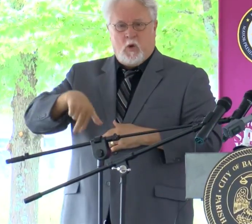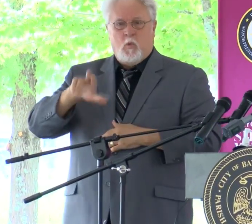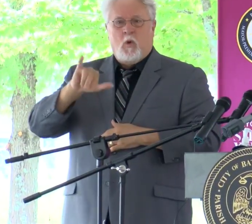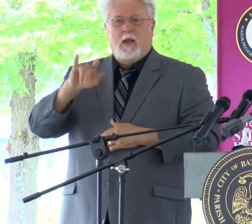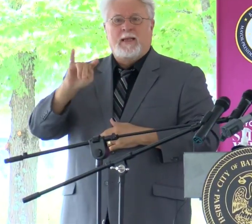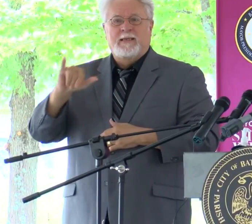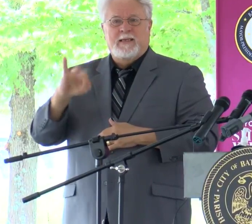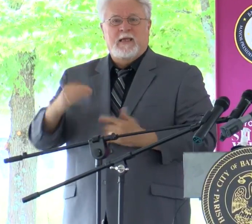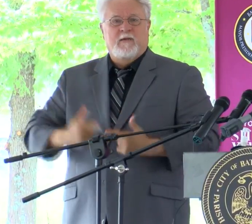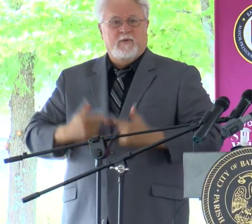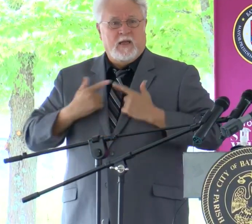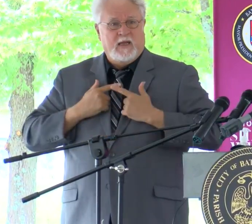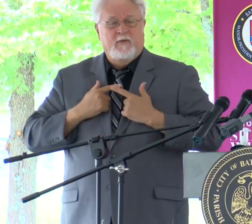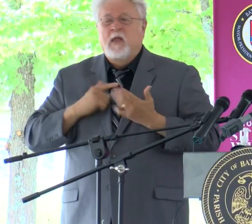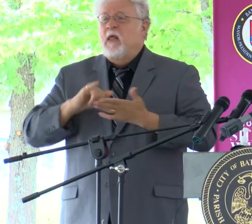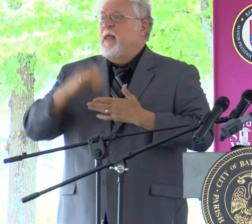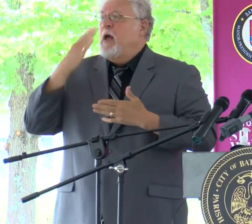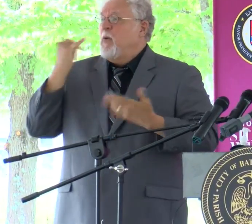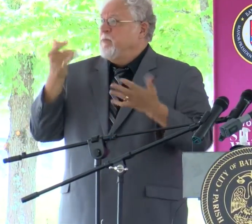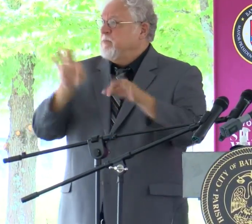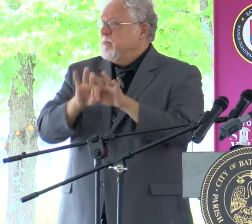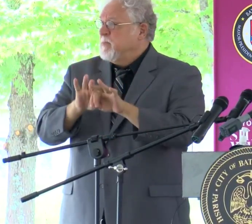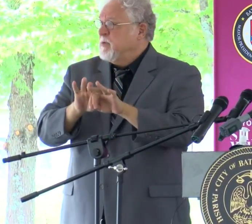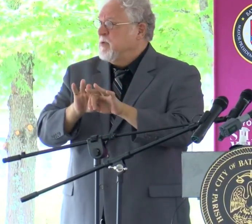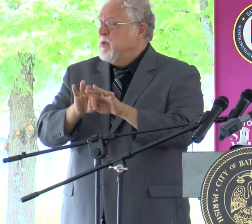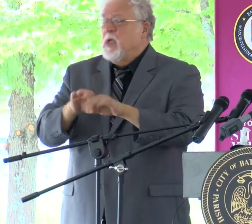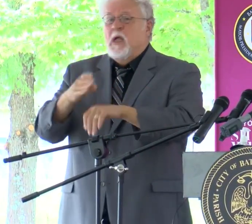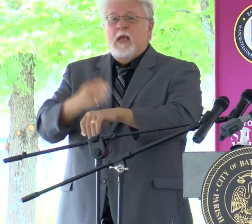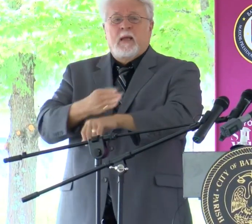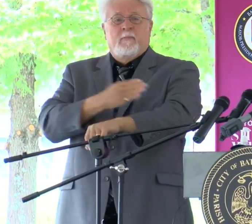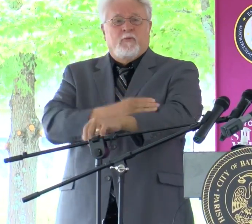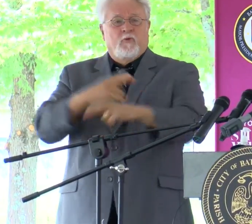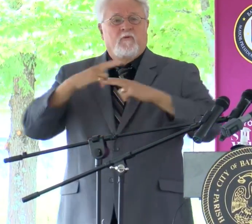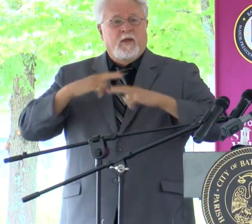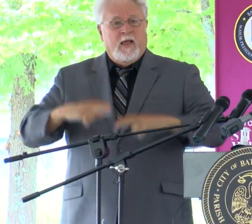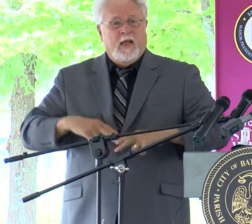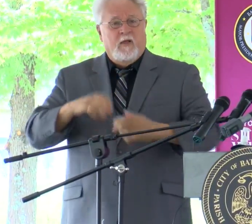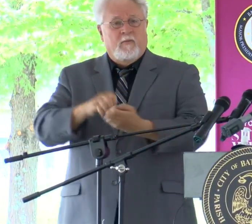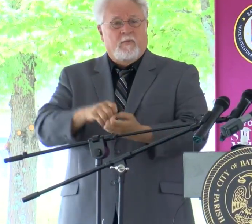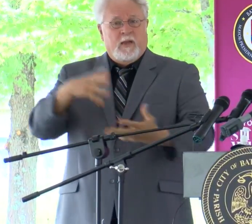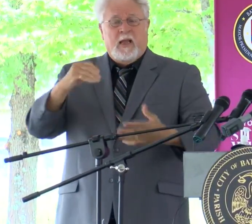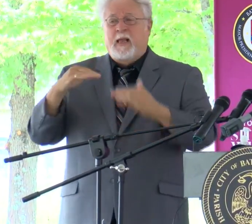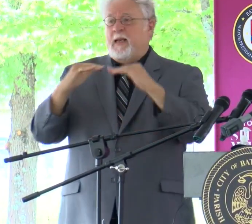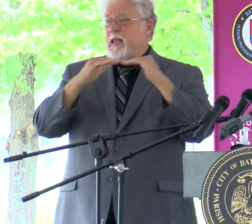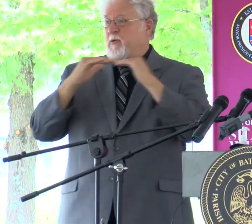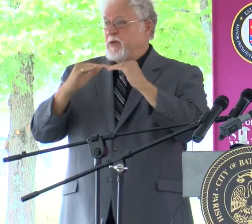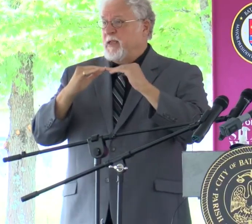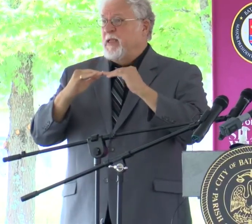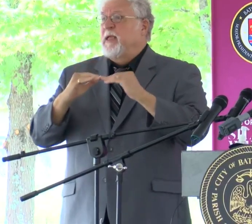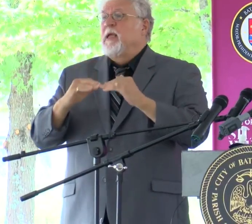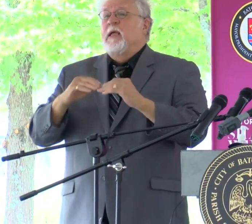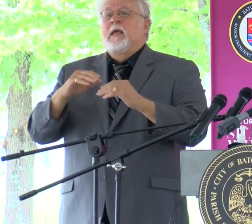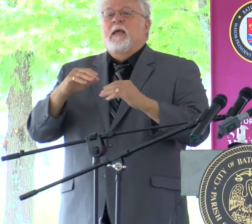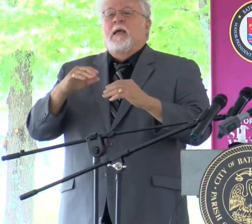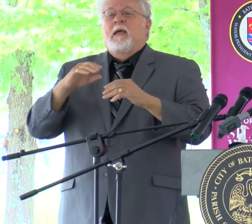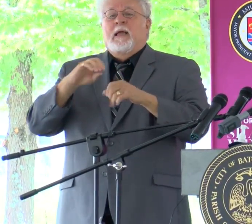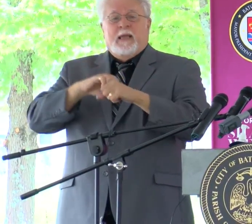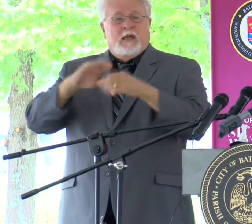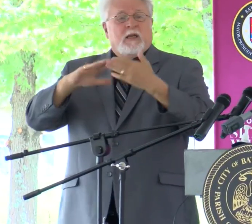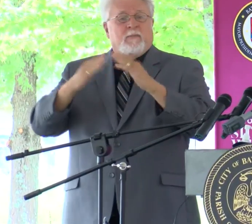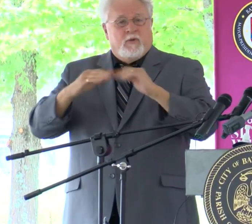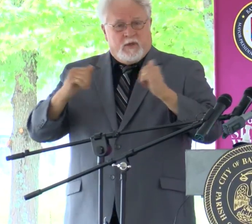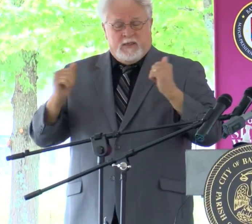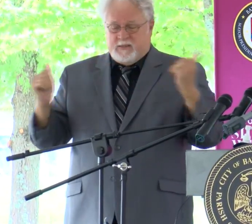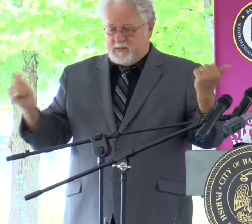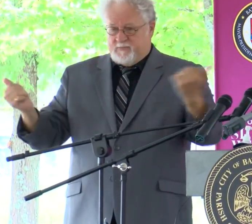life. This is why it's critical to improve health, prosperity, and equity in communities in every